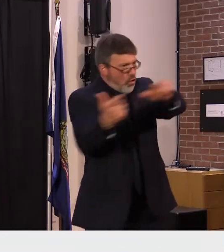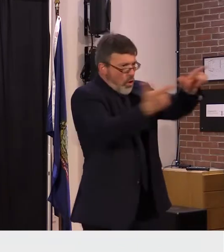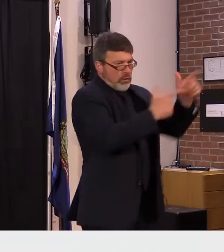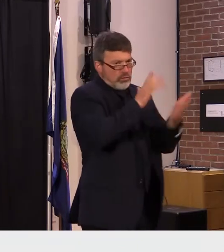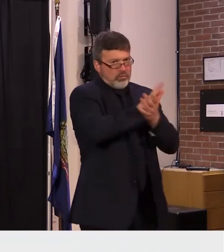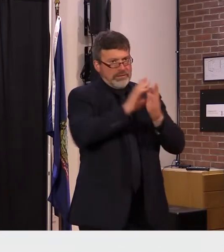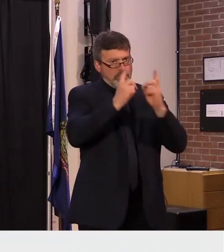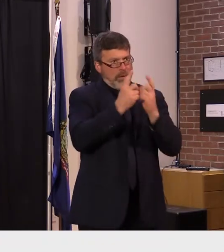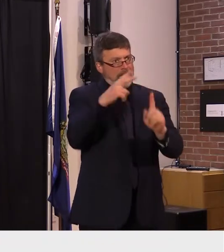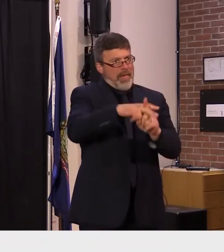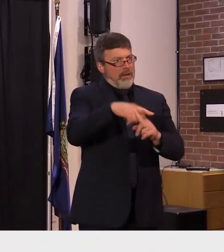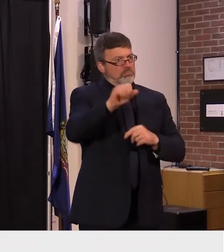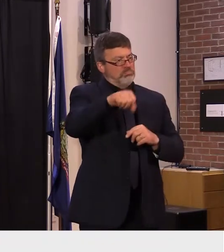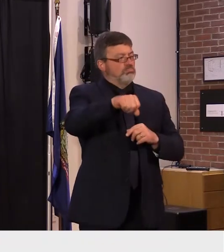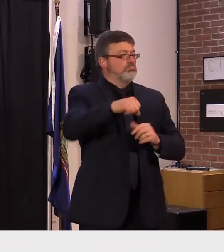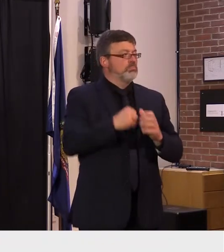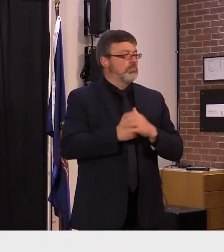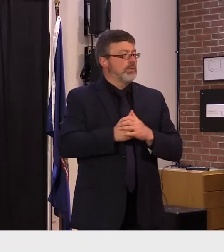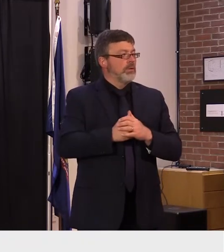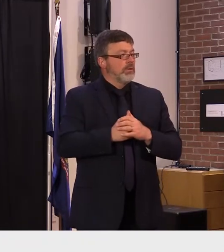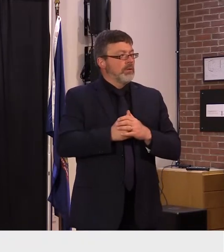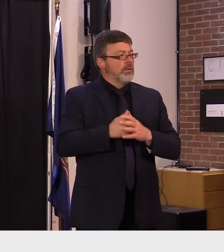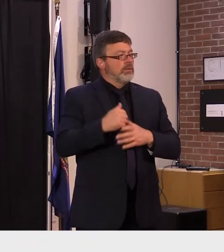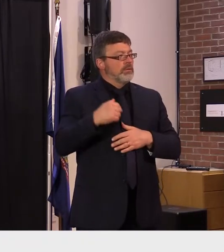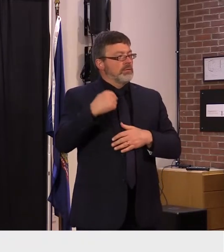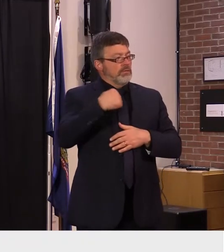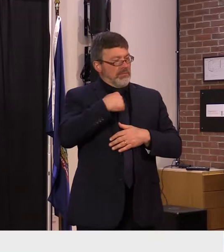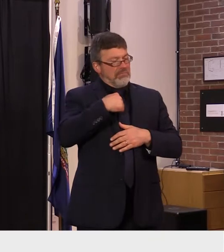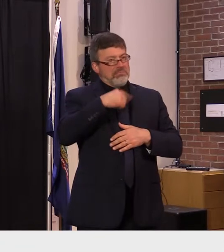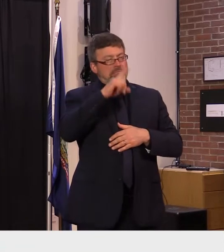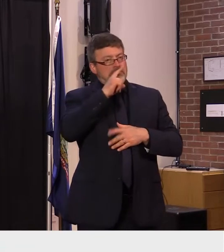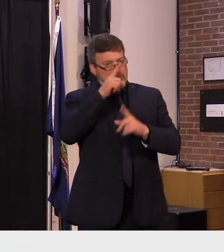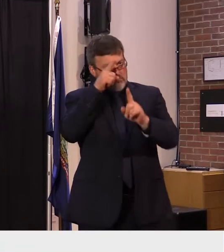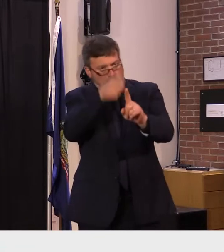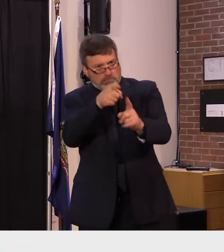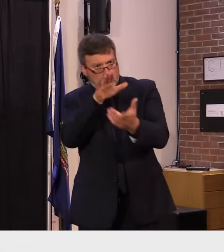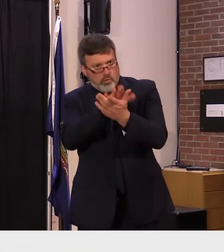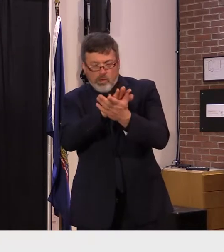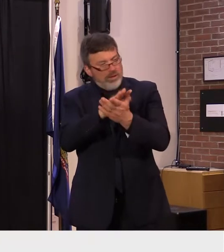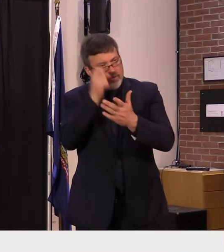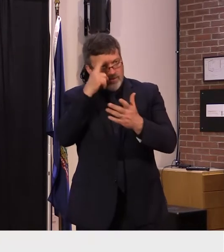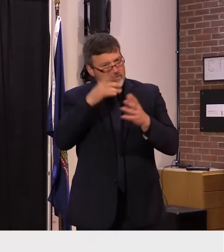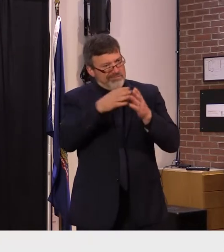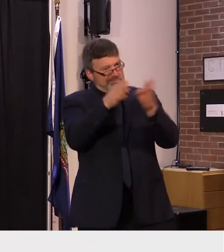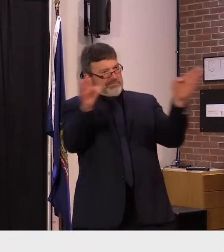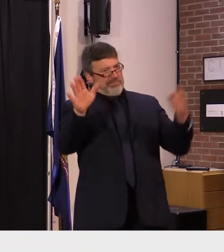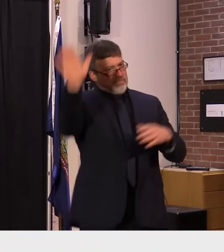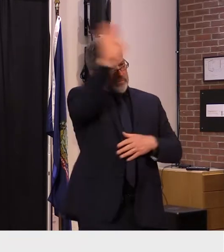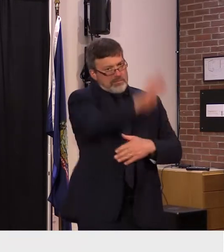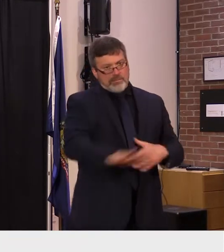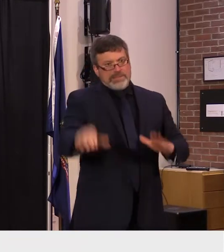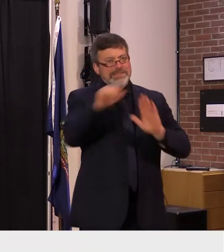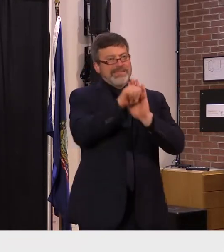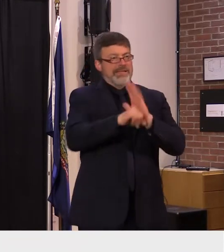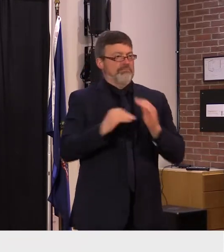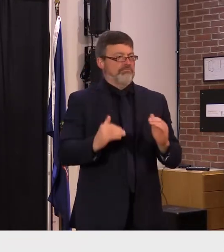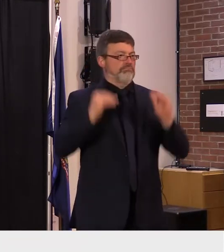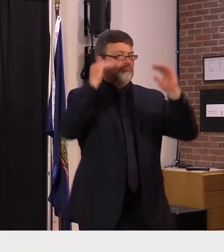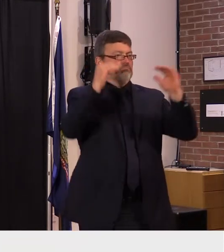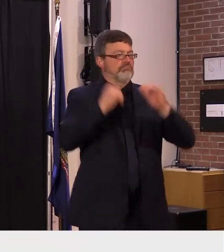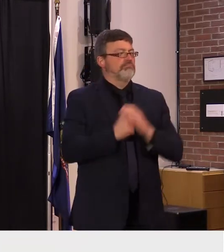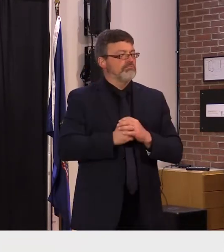recovery efforts and the agency of education will coordinate state recovery resources with school districts through these teams